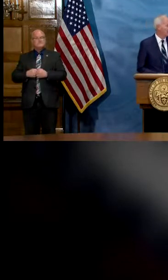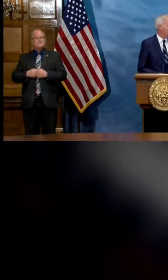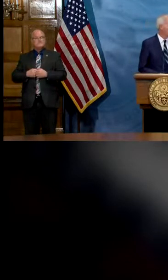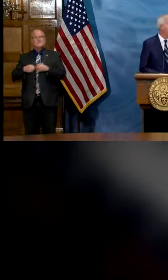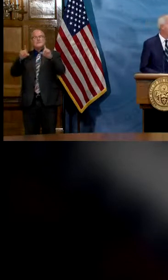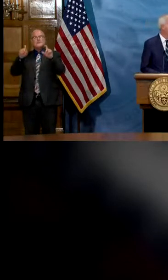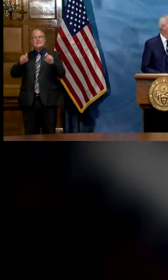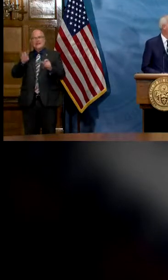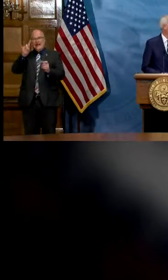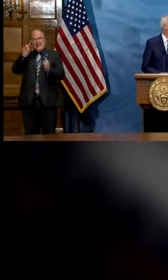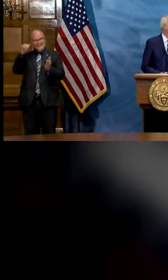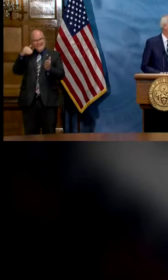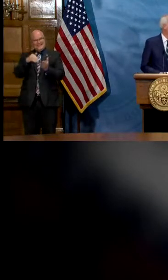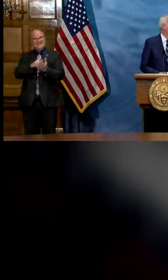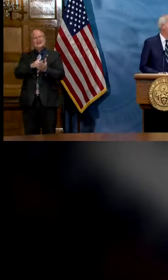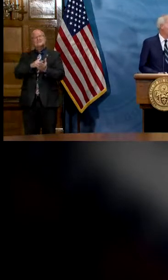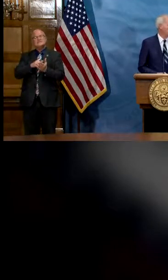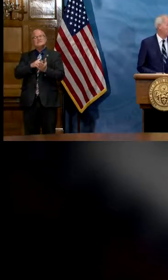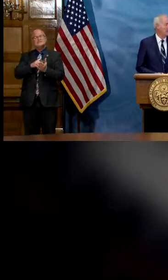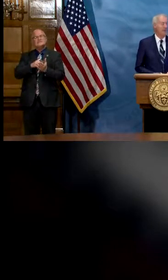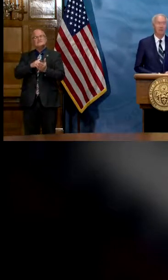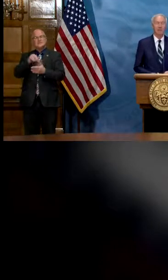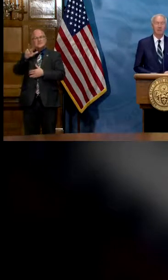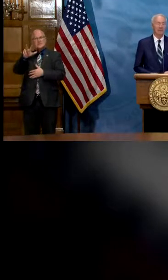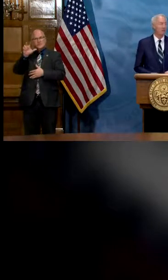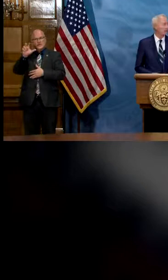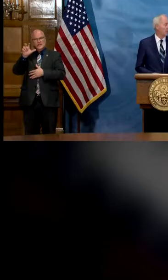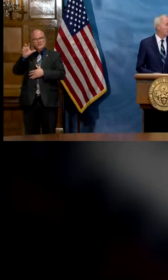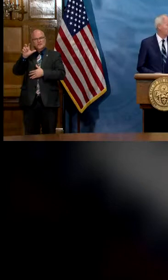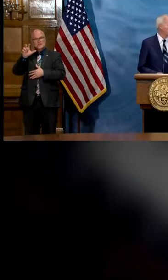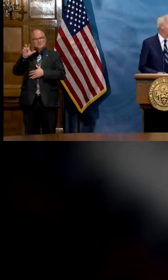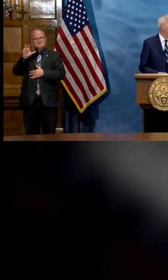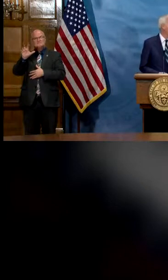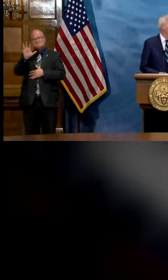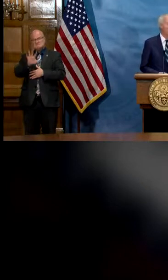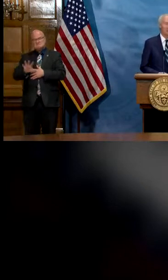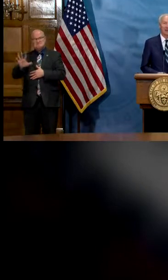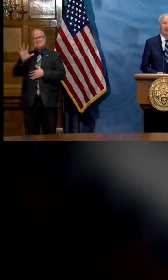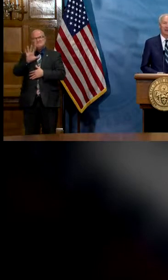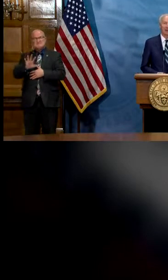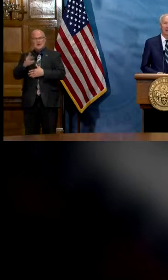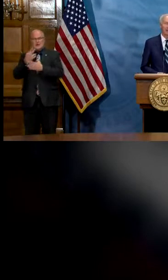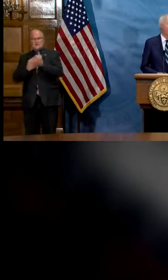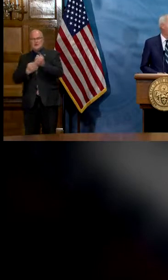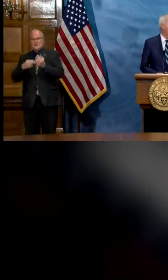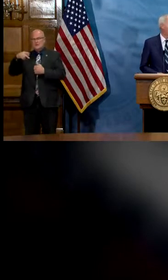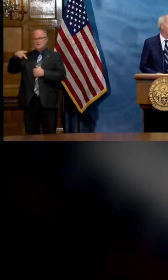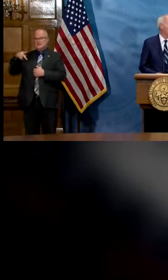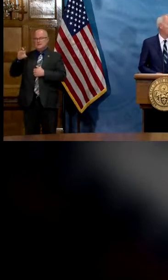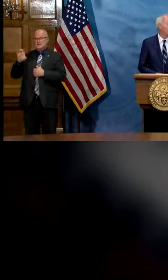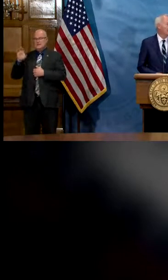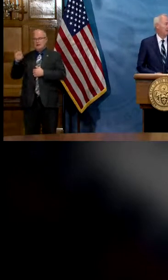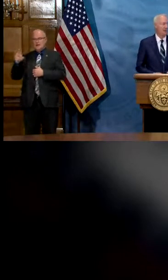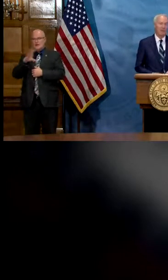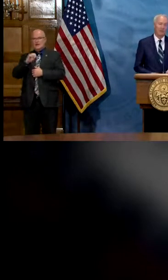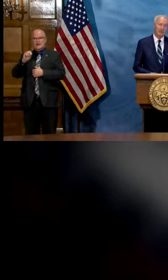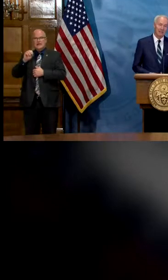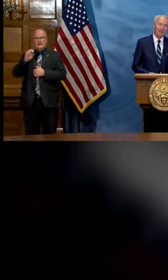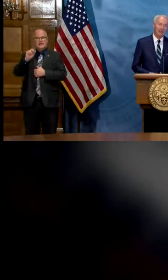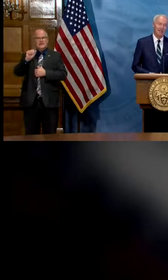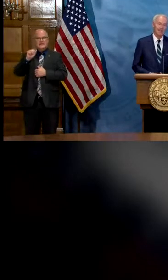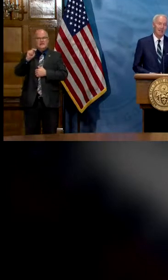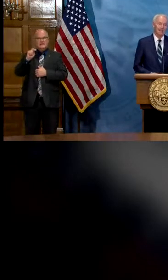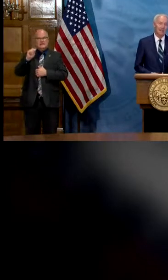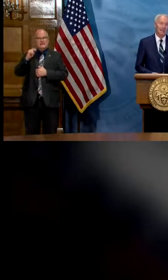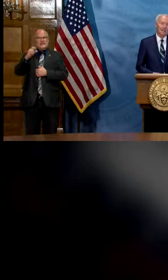we've done 8,300 approximately of both PCR and antigen tests we